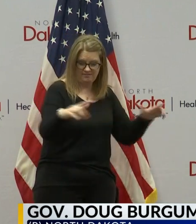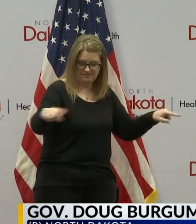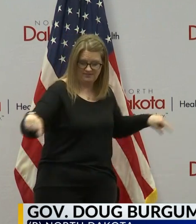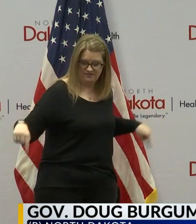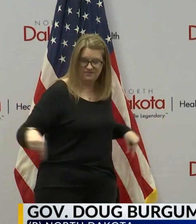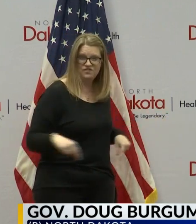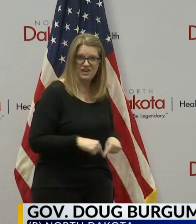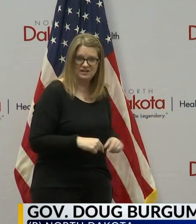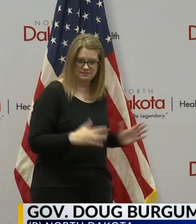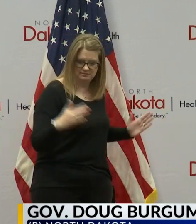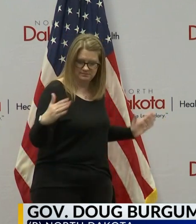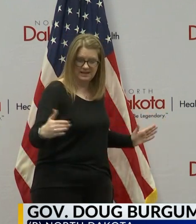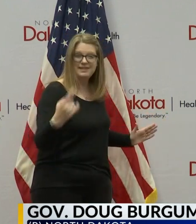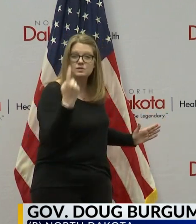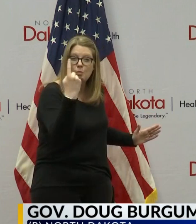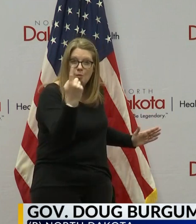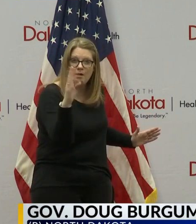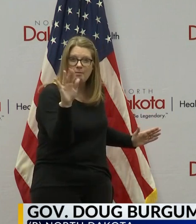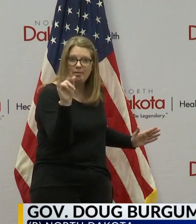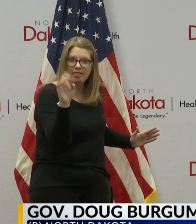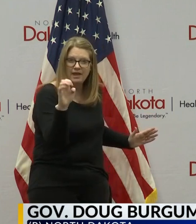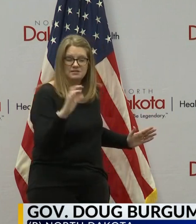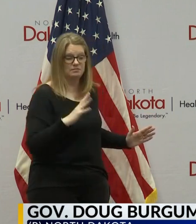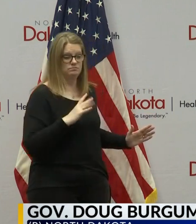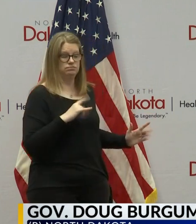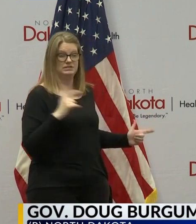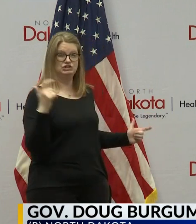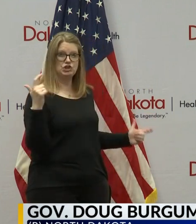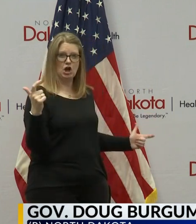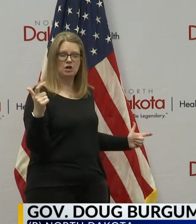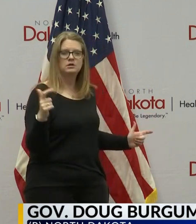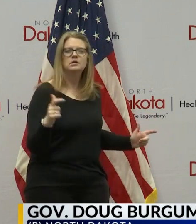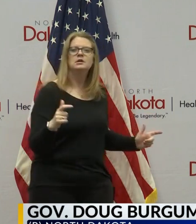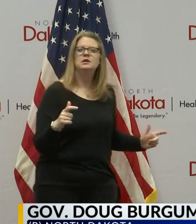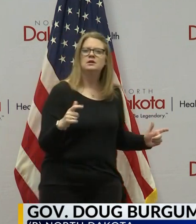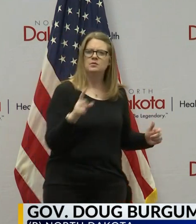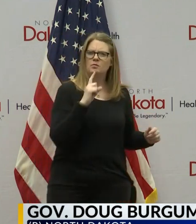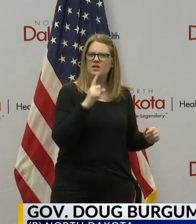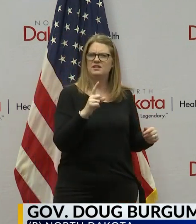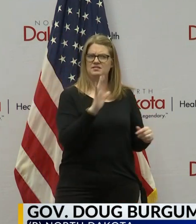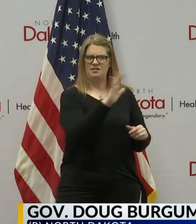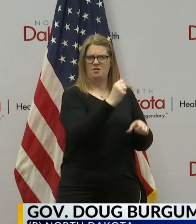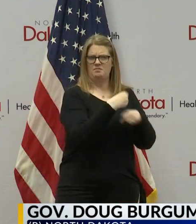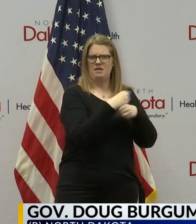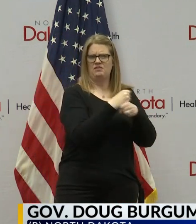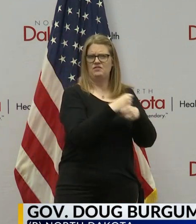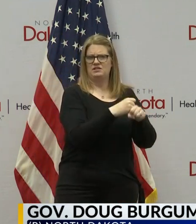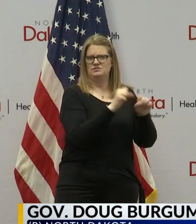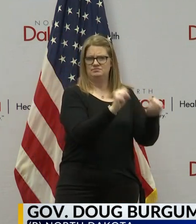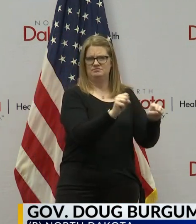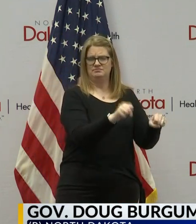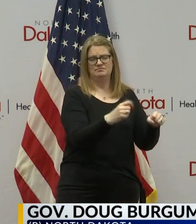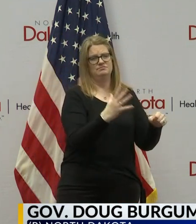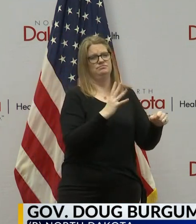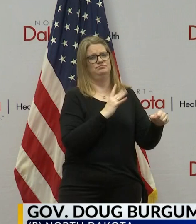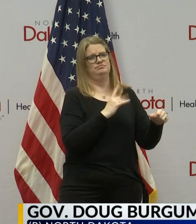they're that's just one blade so really incredible what they're doing up there in terms of their manufacturing capability